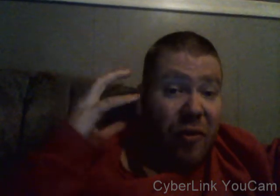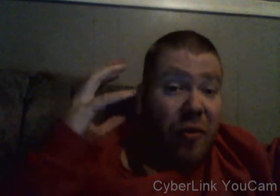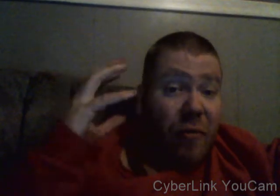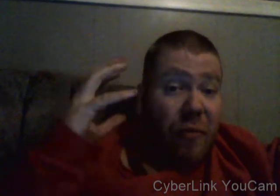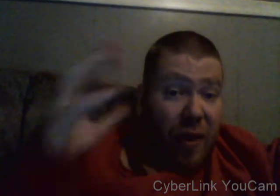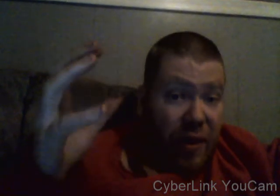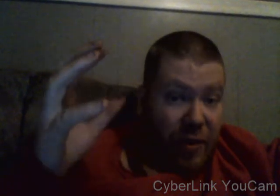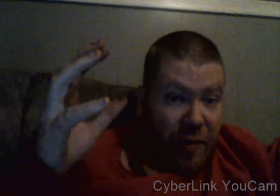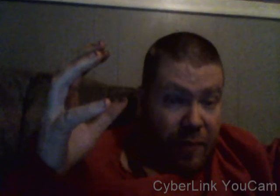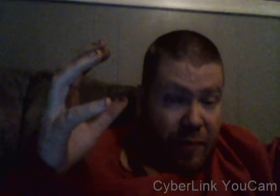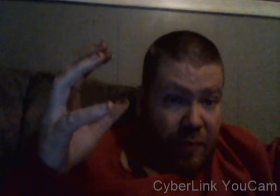made them